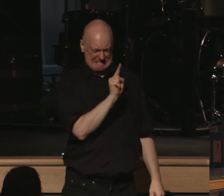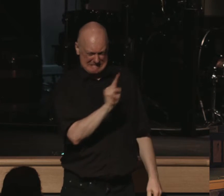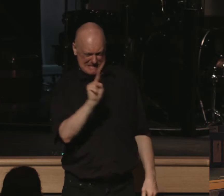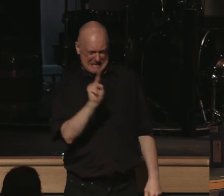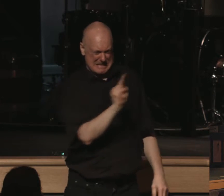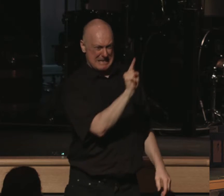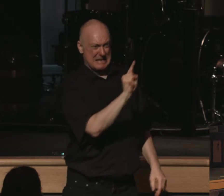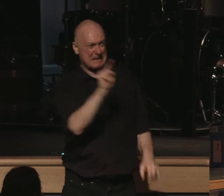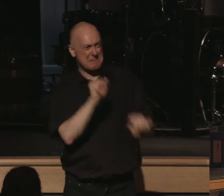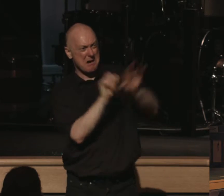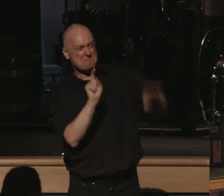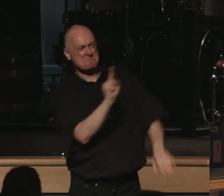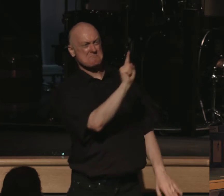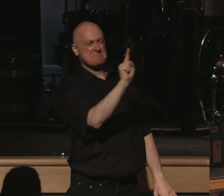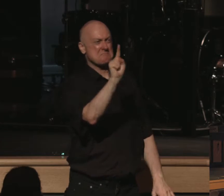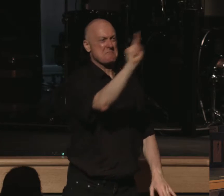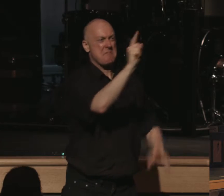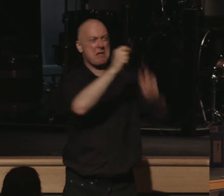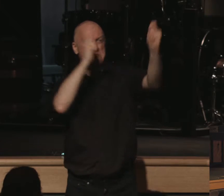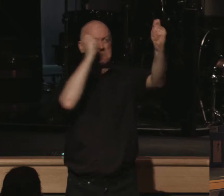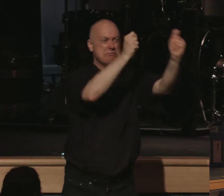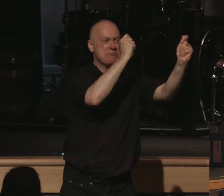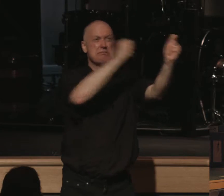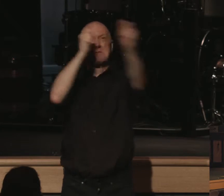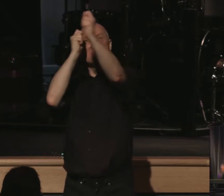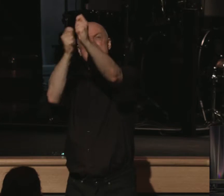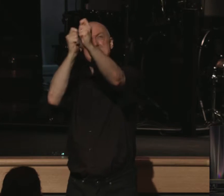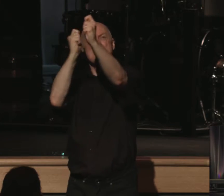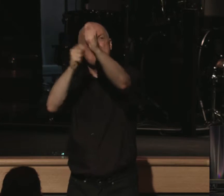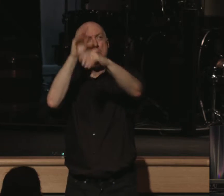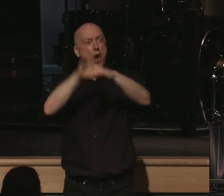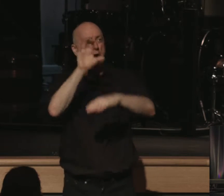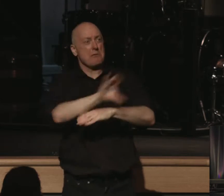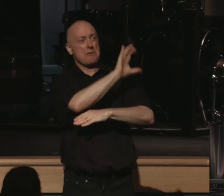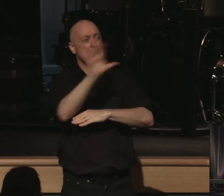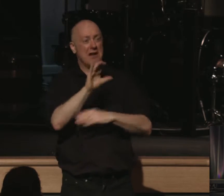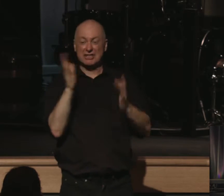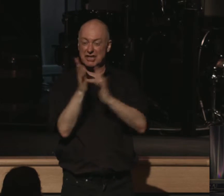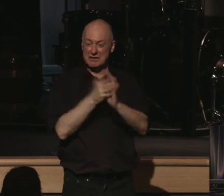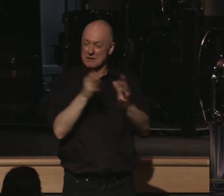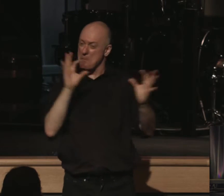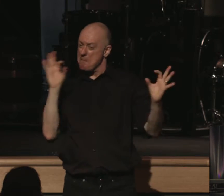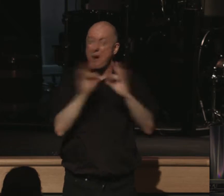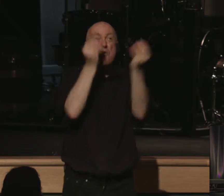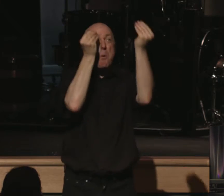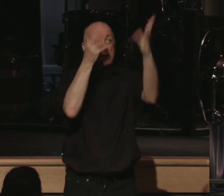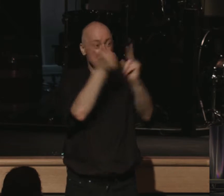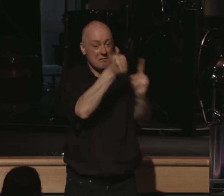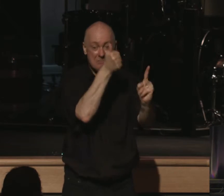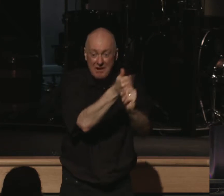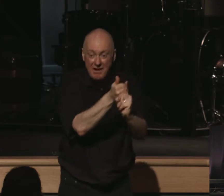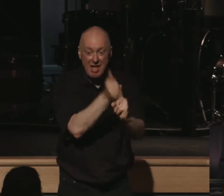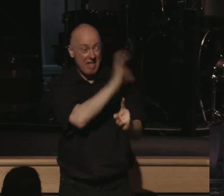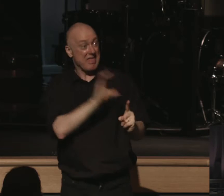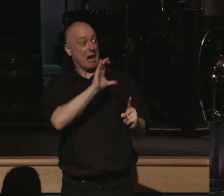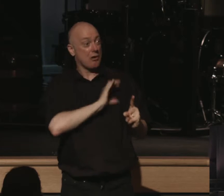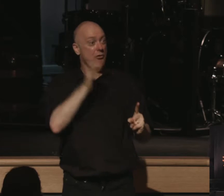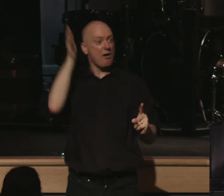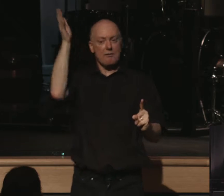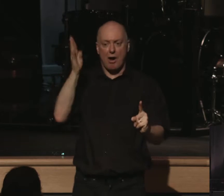cross and now hanging crucified on a cross, he lives this life in perfect obedience. And the character of our God is on